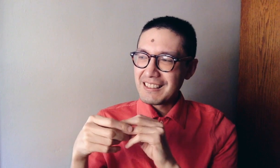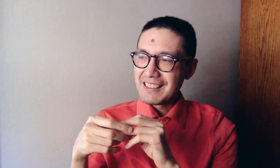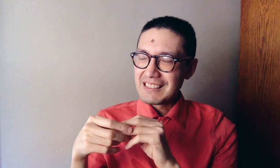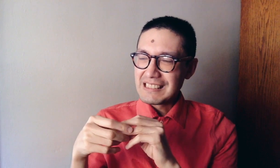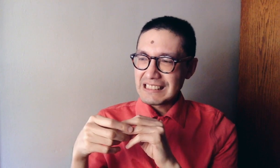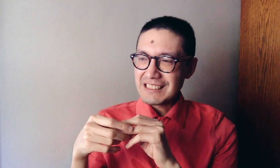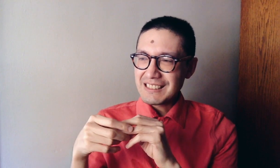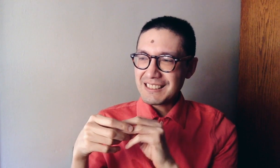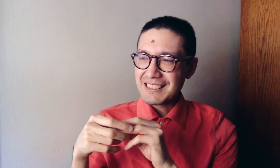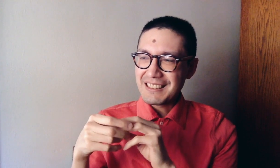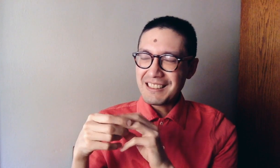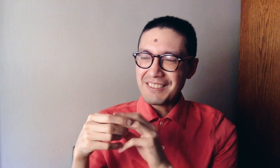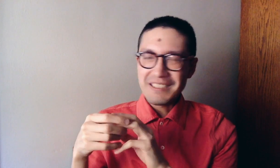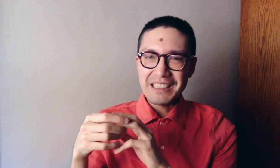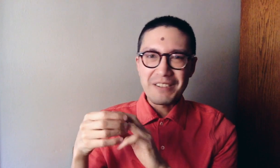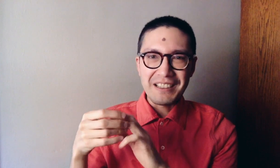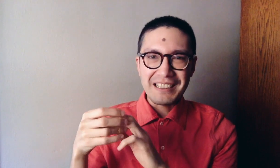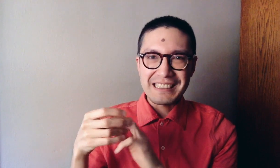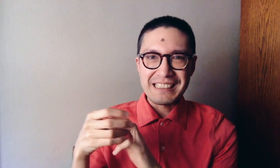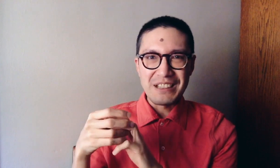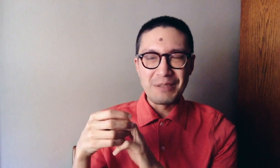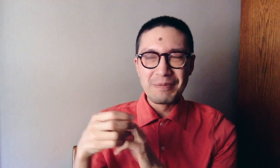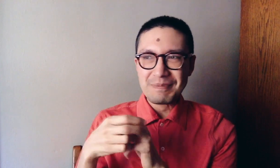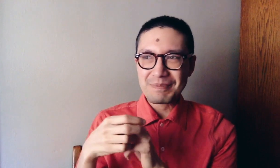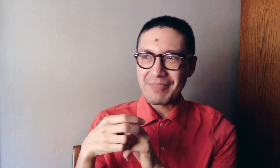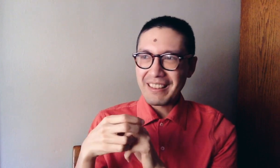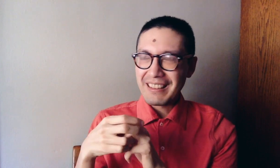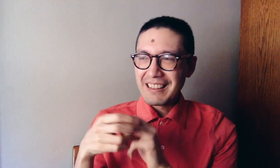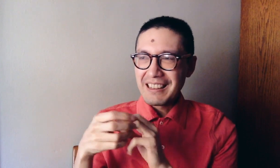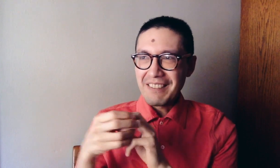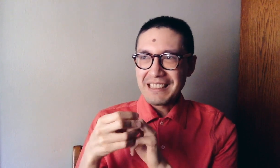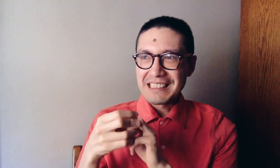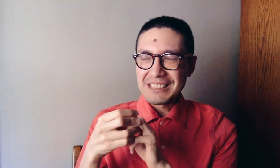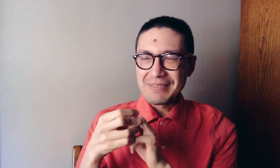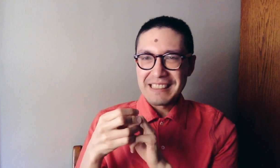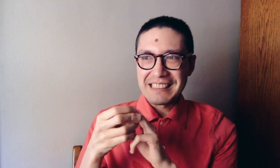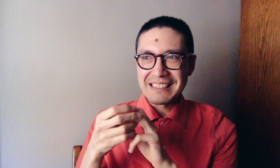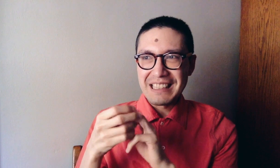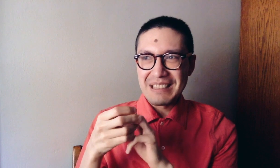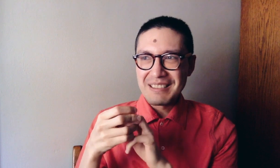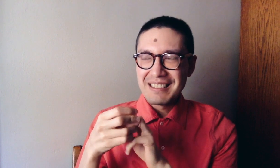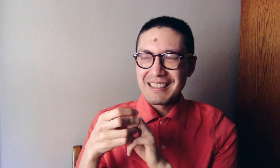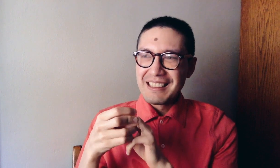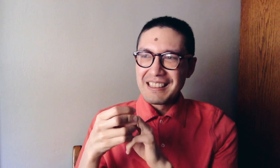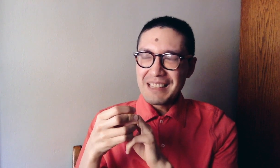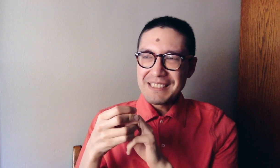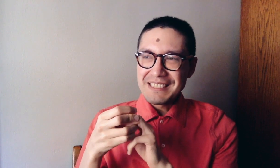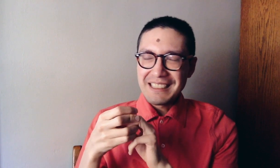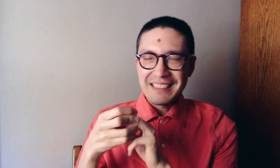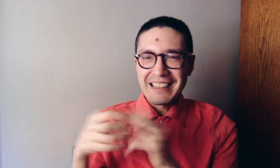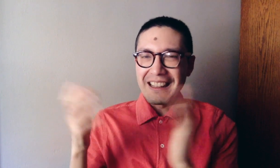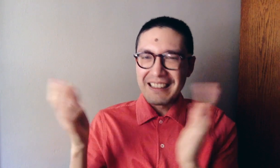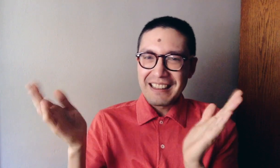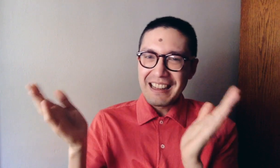Uh, none of it really worked. So, I really just basically demonstrated that I cannot